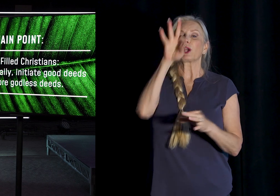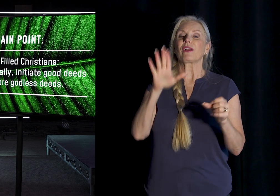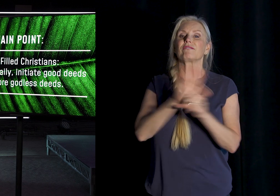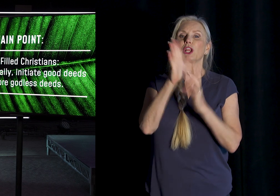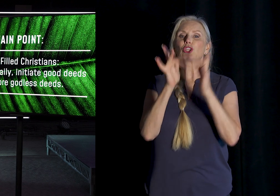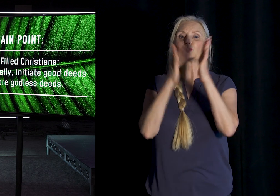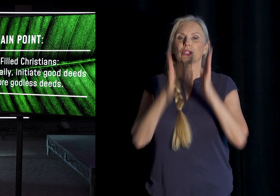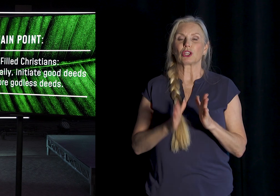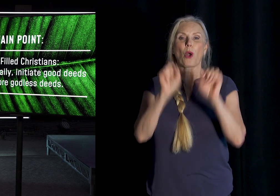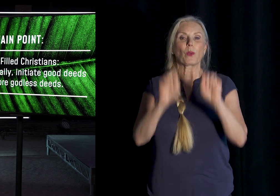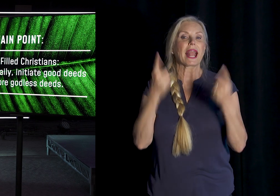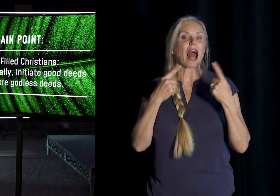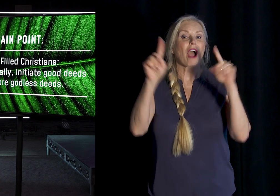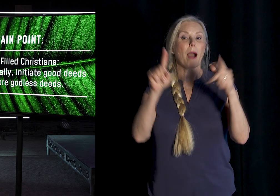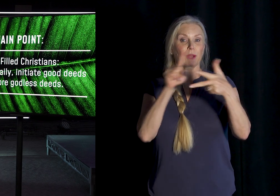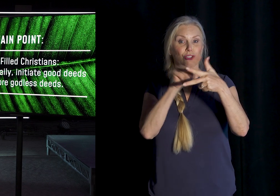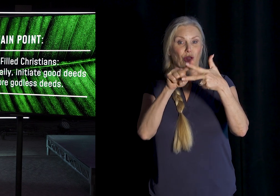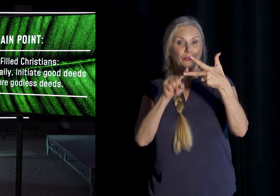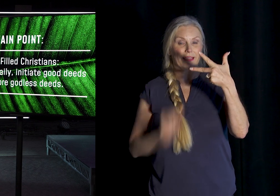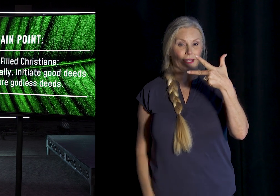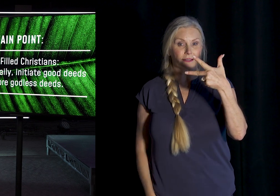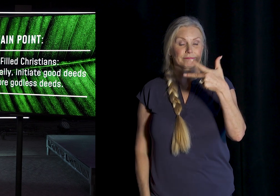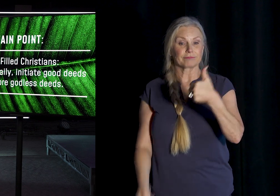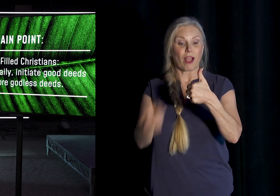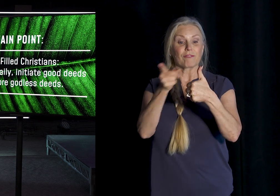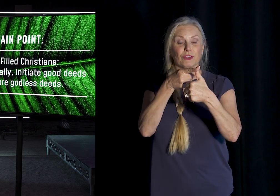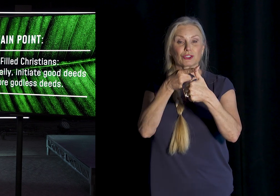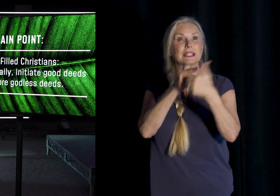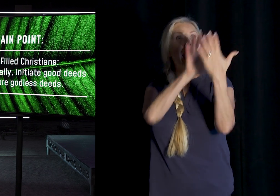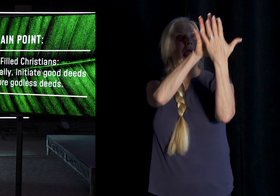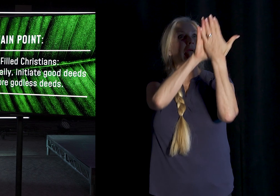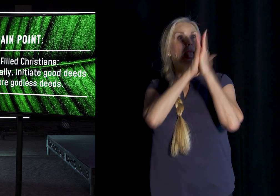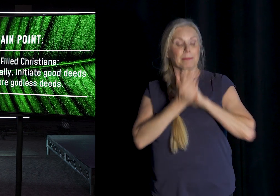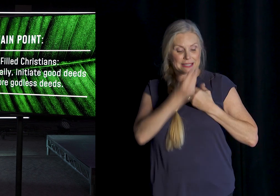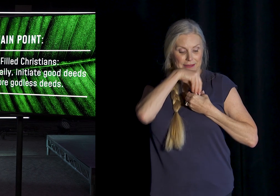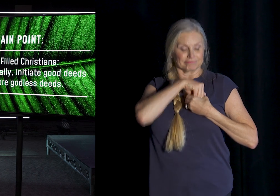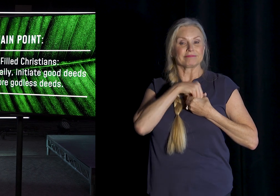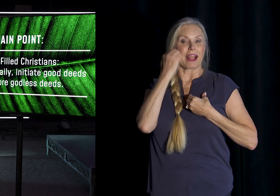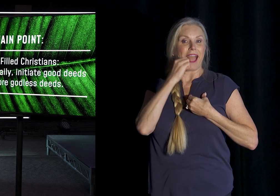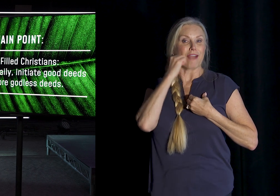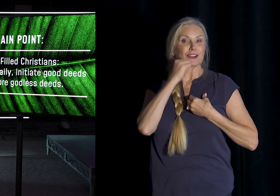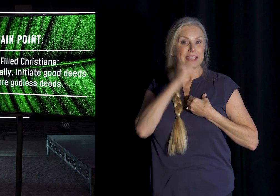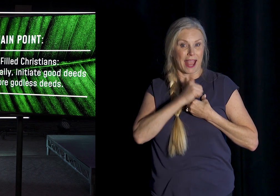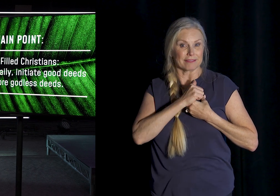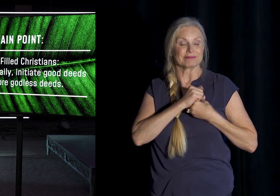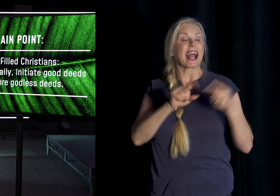accomplish Three things Number one We can imitate God daily Secondly We can initiate good deeds